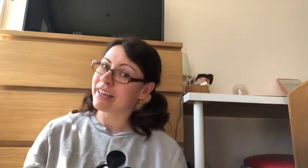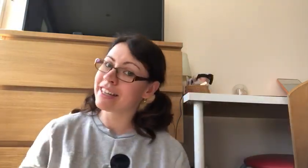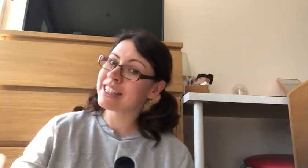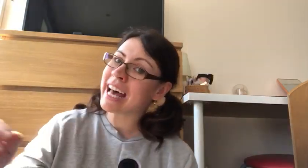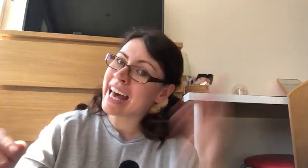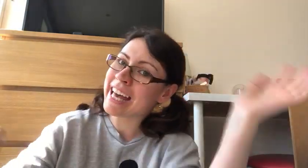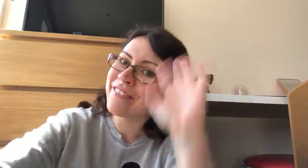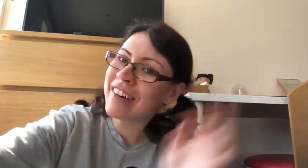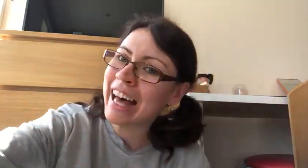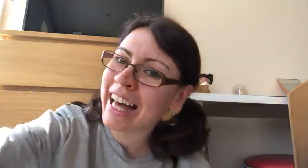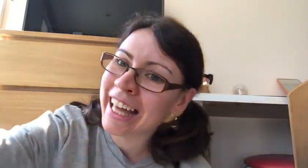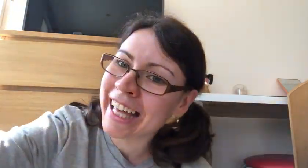a good day bye bye